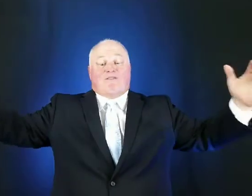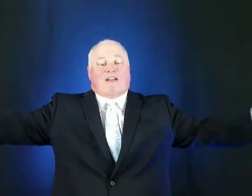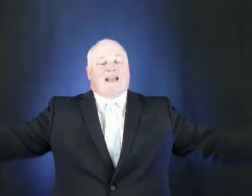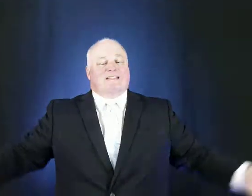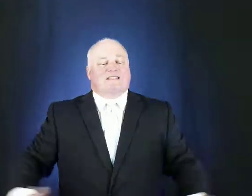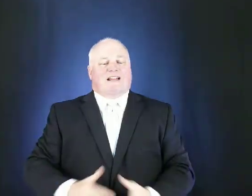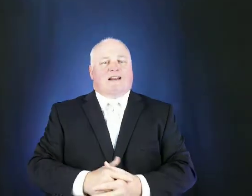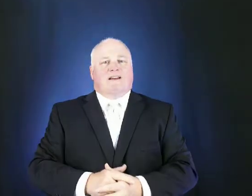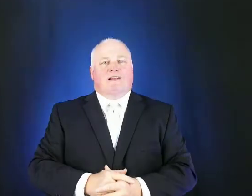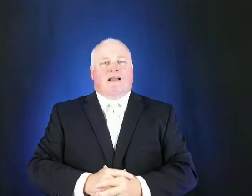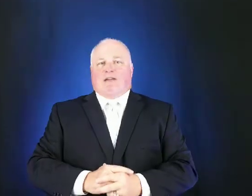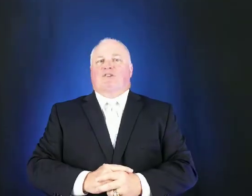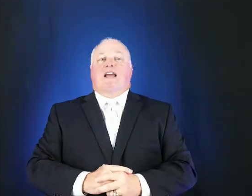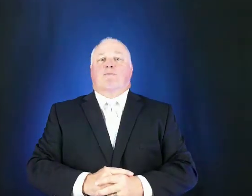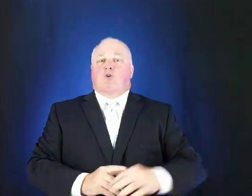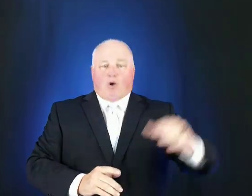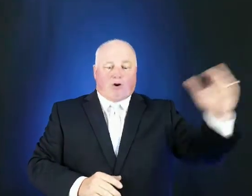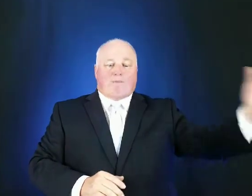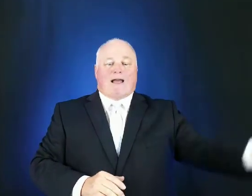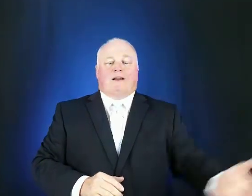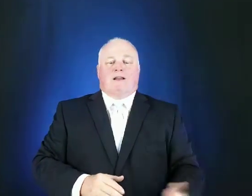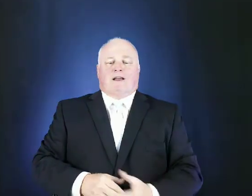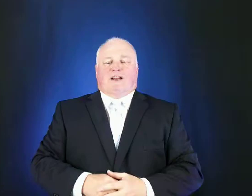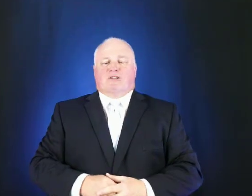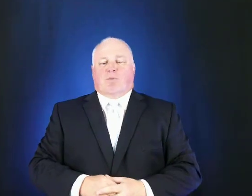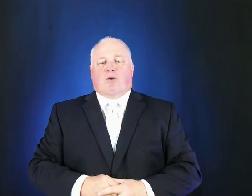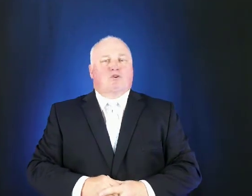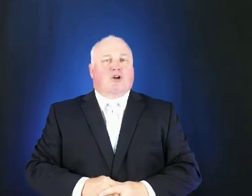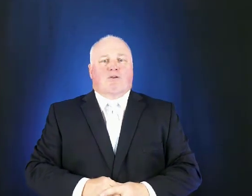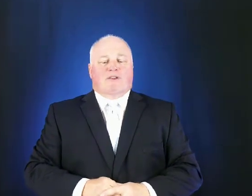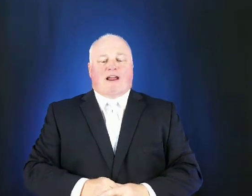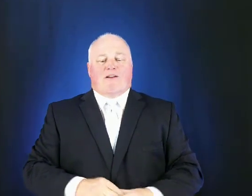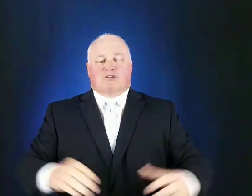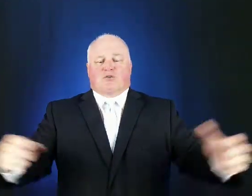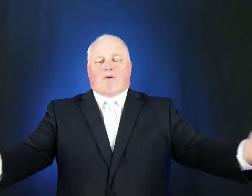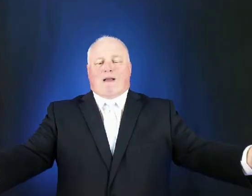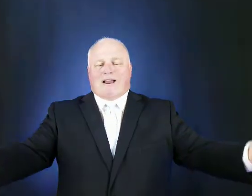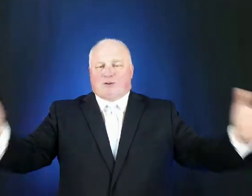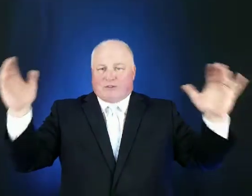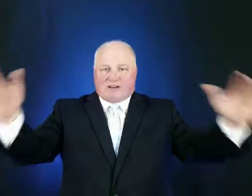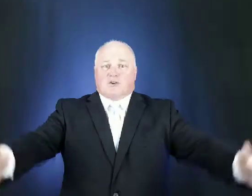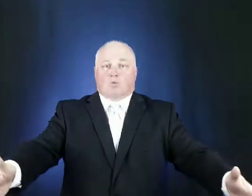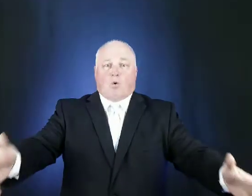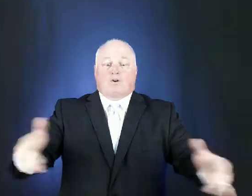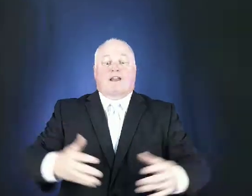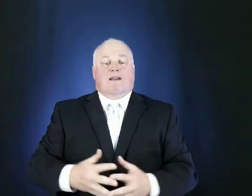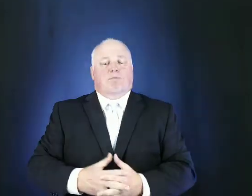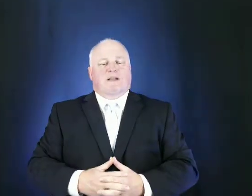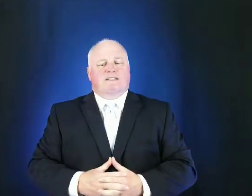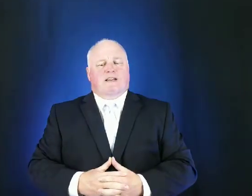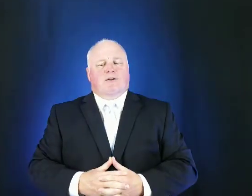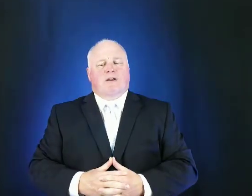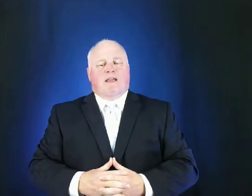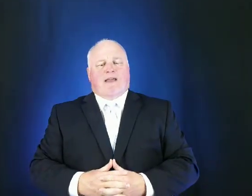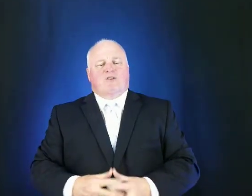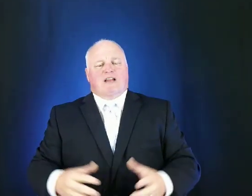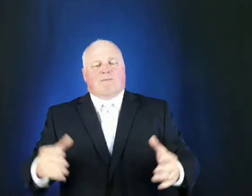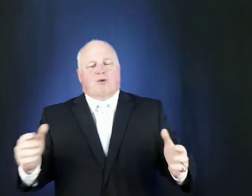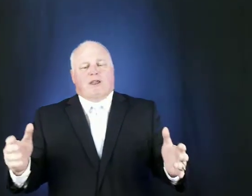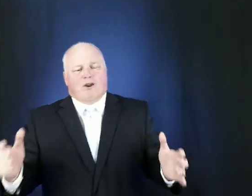afghanistan every time you heard about an explosion over there it's a reminder that there's war taking place here every time you hear